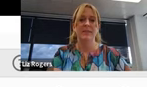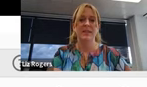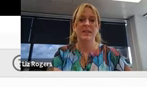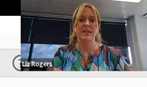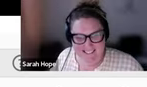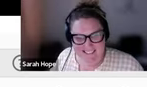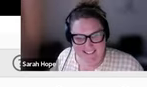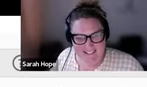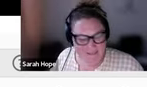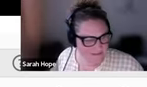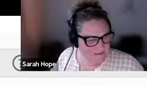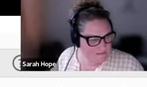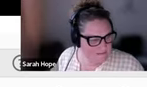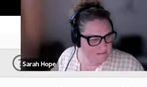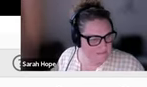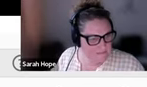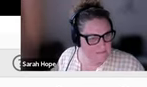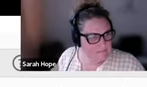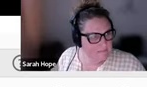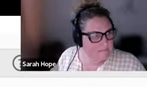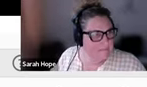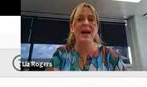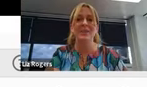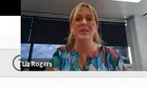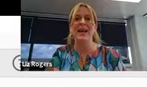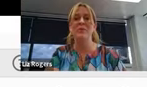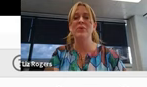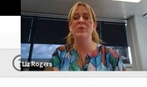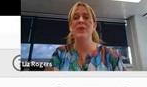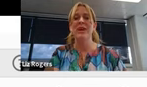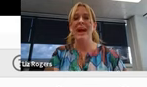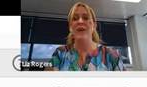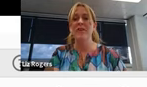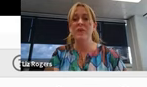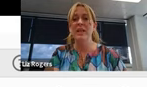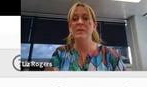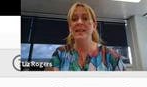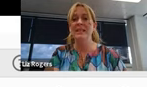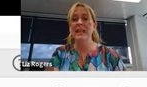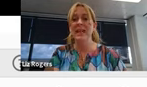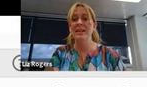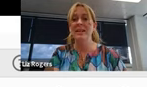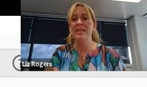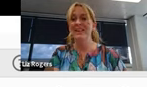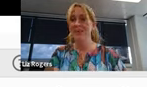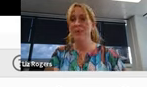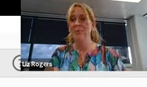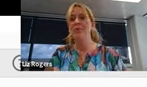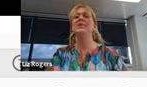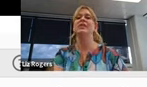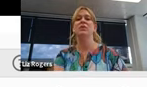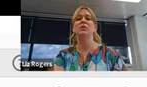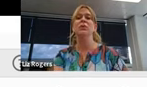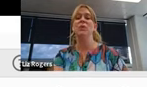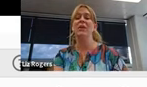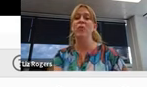Right. We'll go down to the next page. So again, it does go through how to use the handbook, how the curriculum links in from